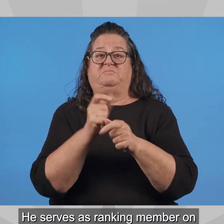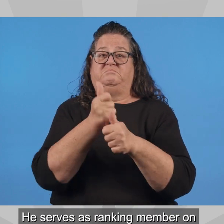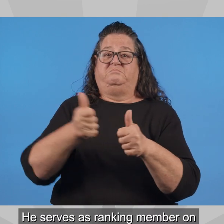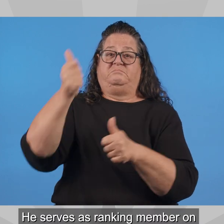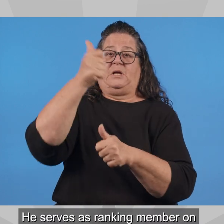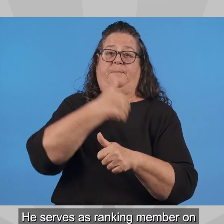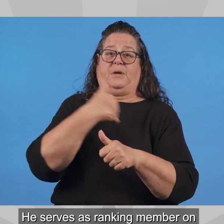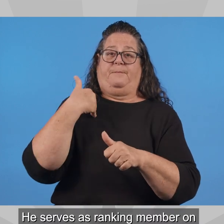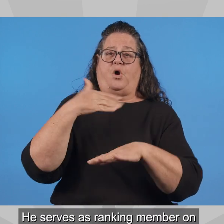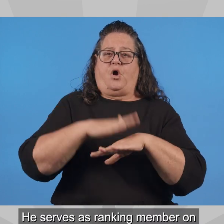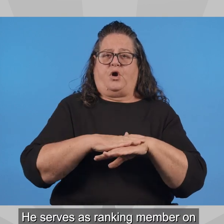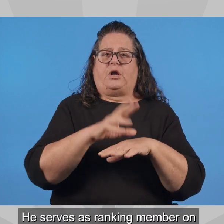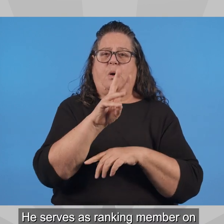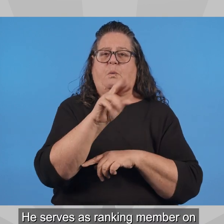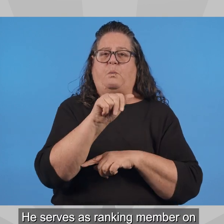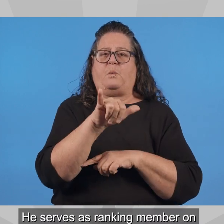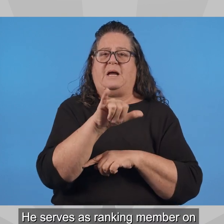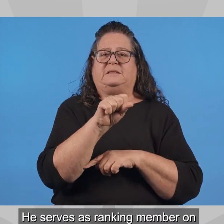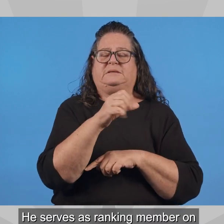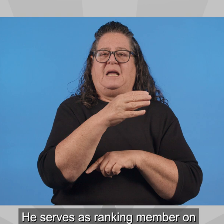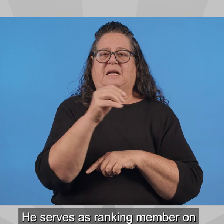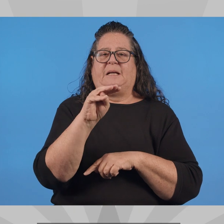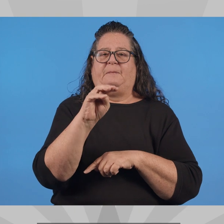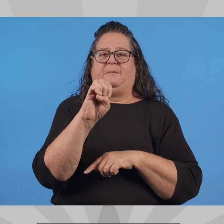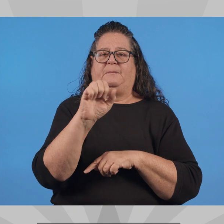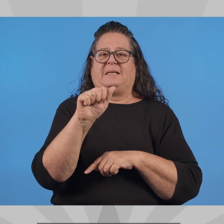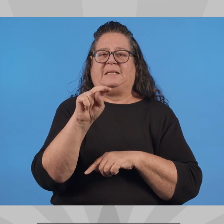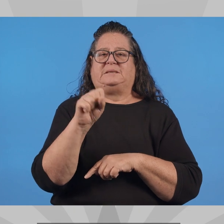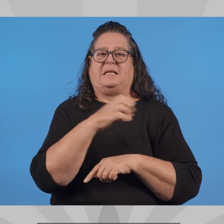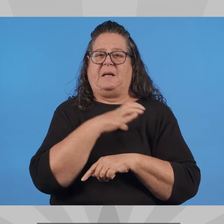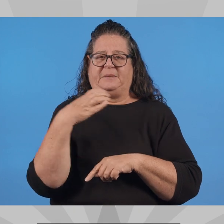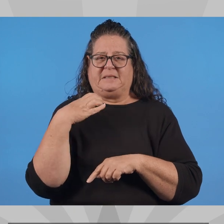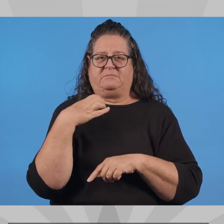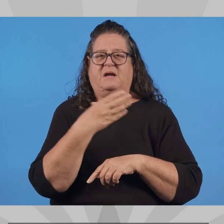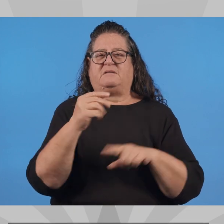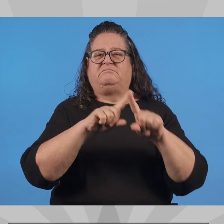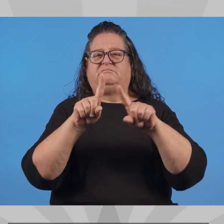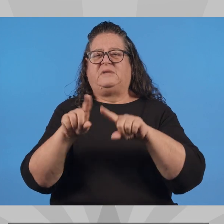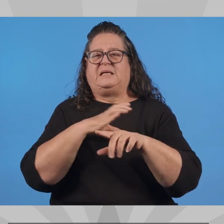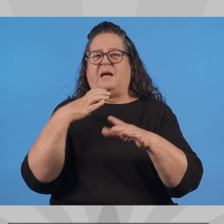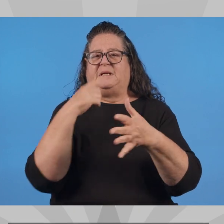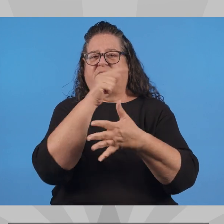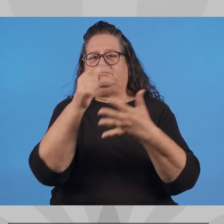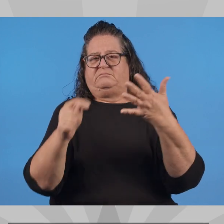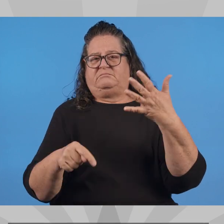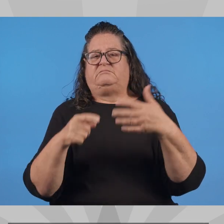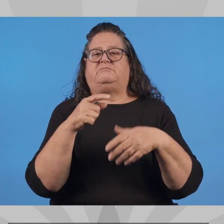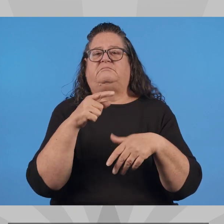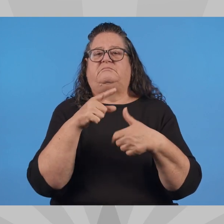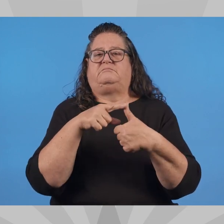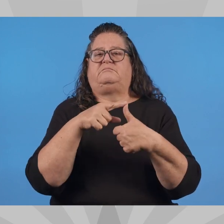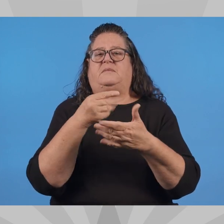He serves as ranking member on the Ways and Means Committee and sits on Appropriations and Military Affairs and Public